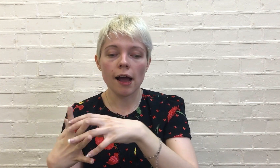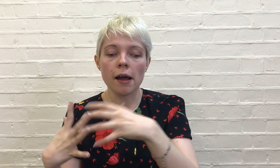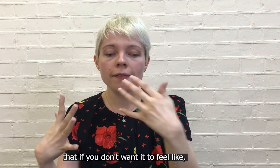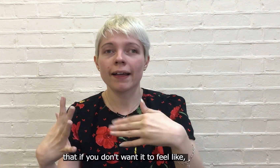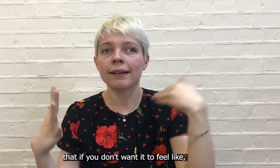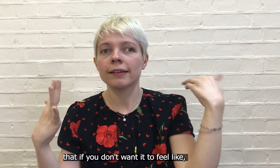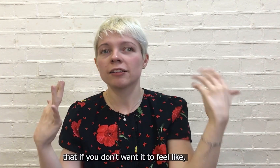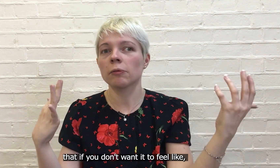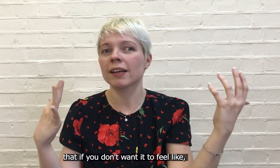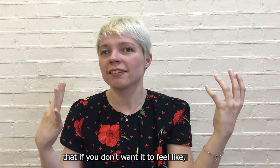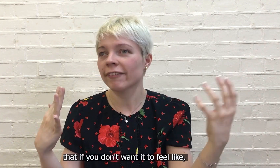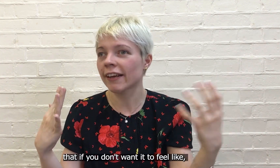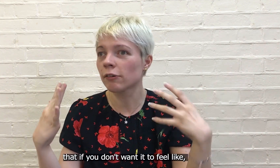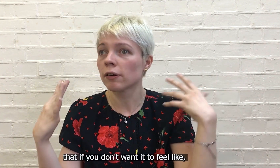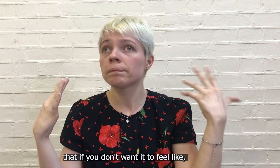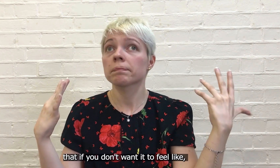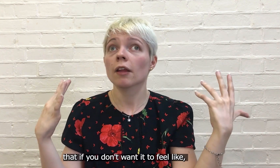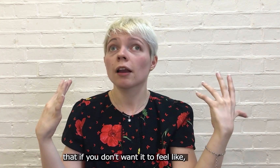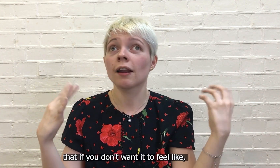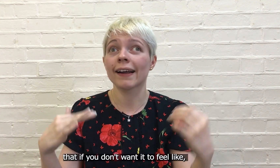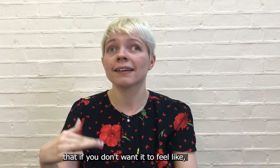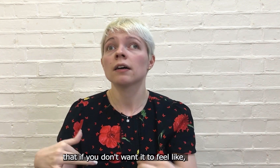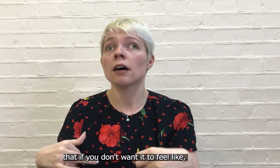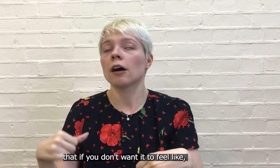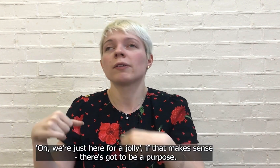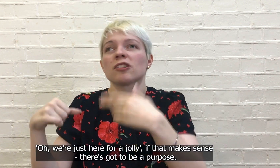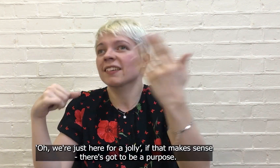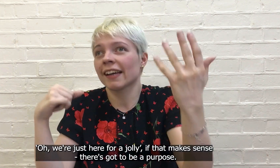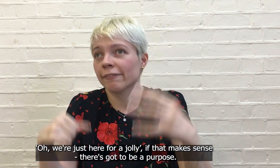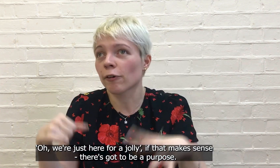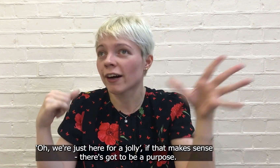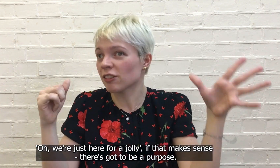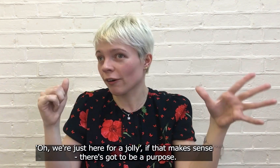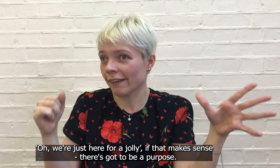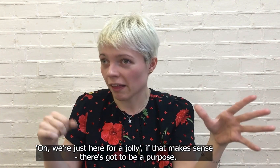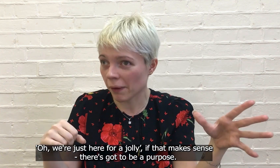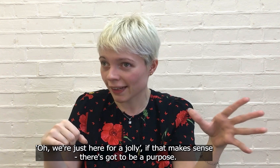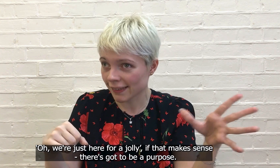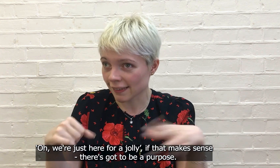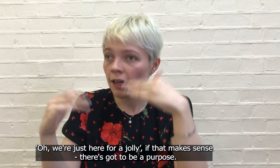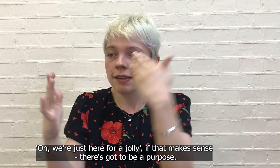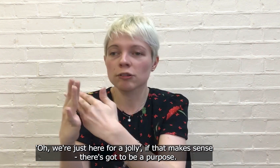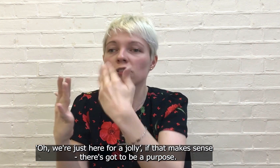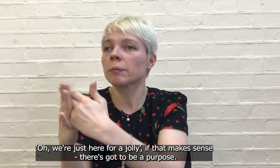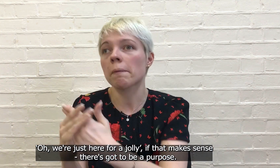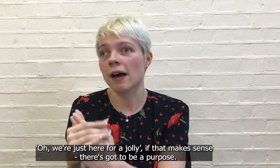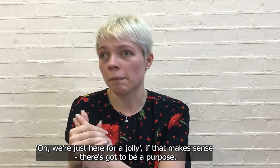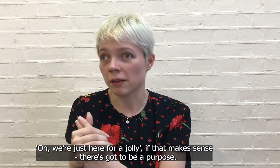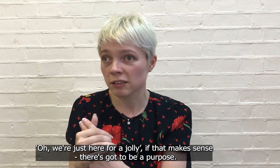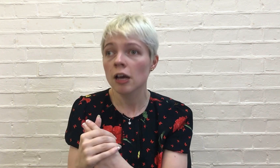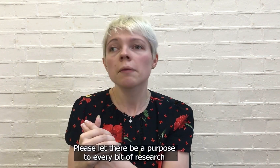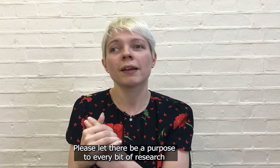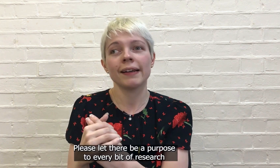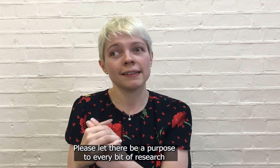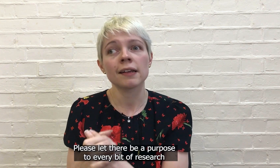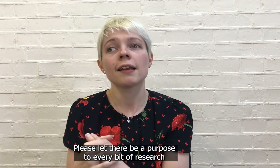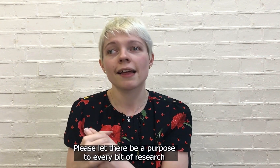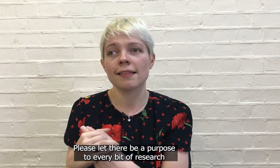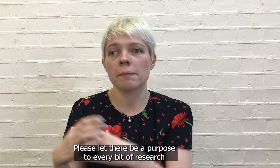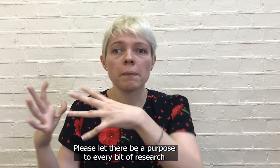that you don't want it to feel like oh we're just here for a jolly that makes sense there's got to be a purpose please let there be a